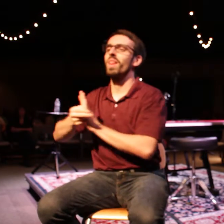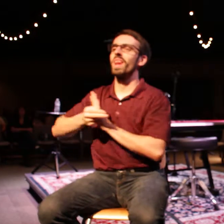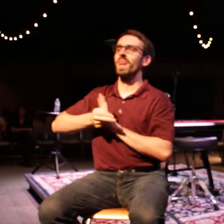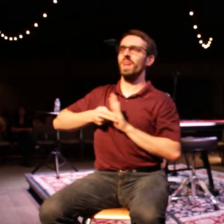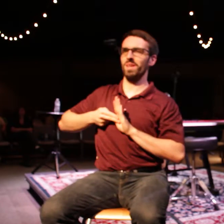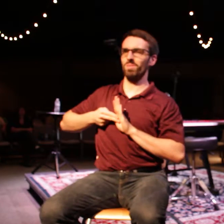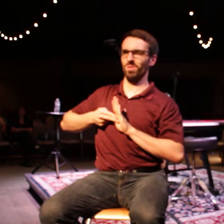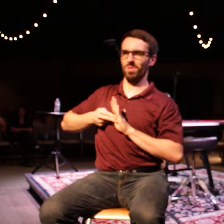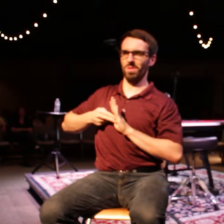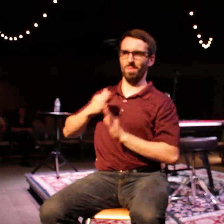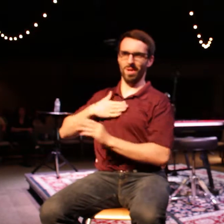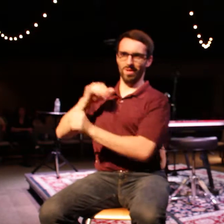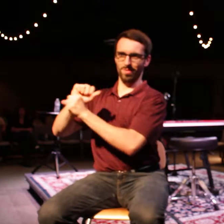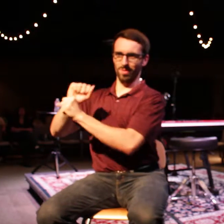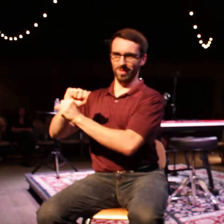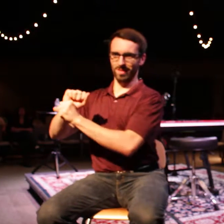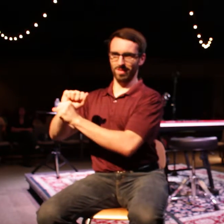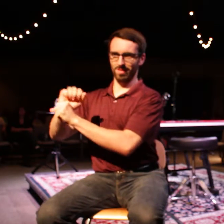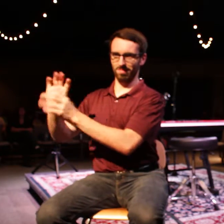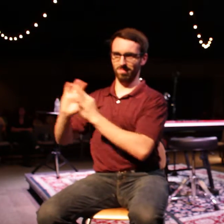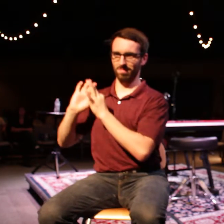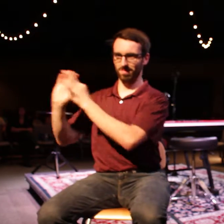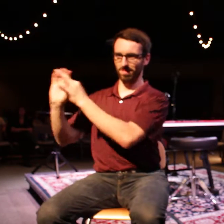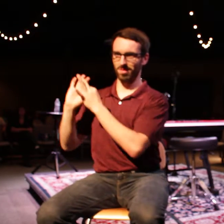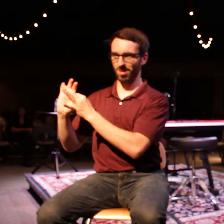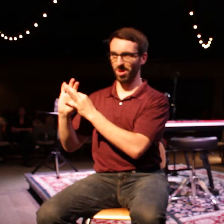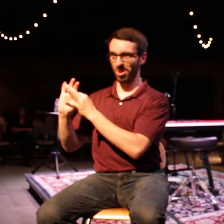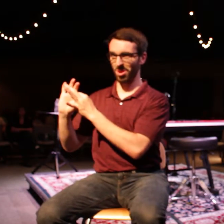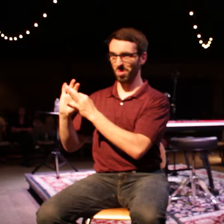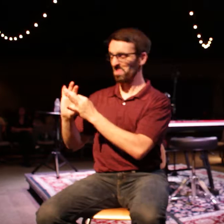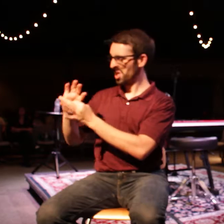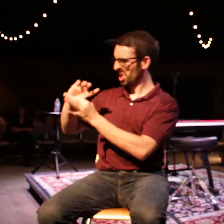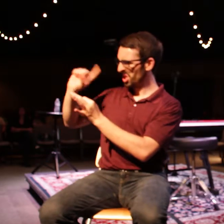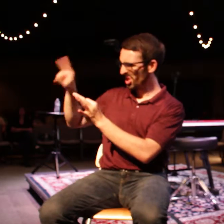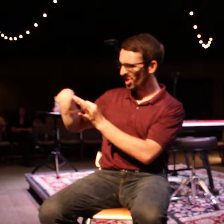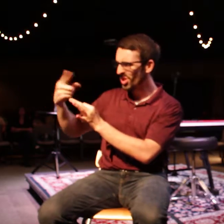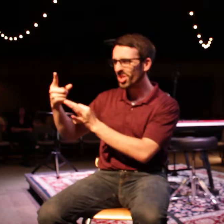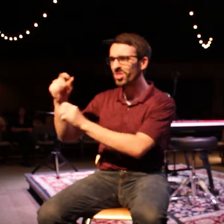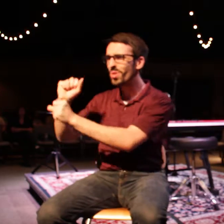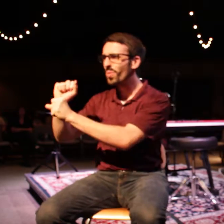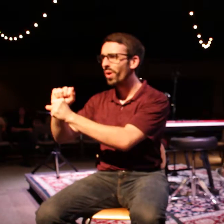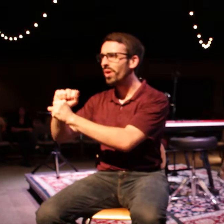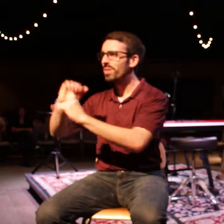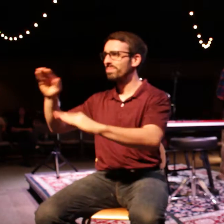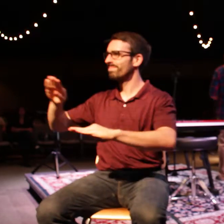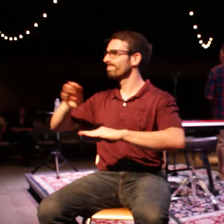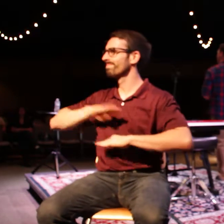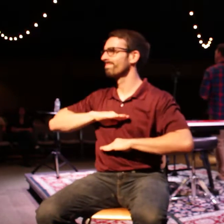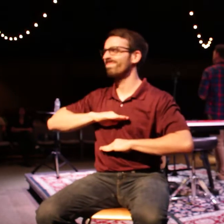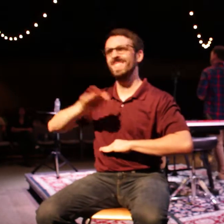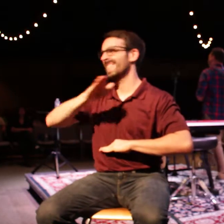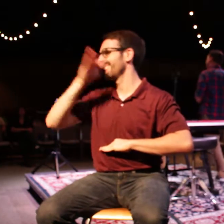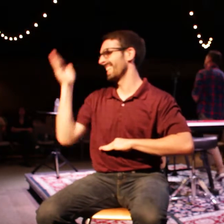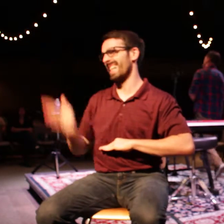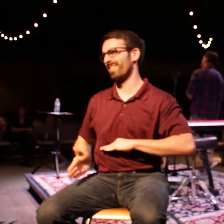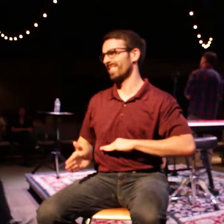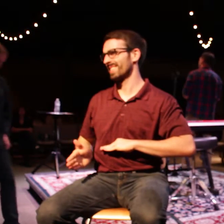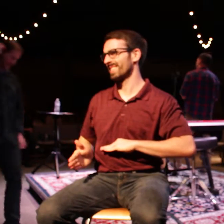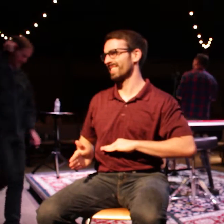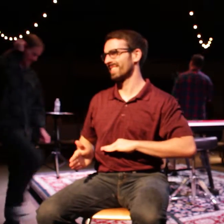But work can never fully satisfy. It can never fully give us what we're looking for. And so I